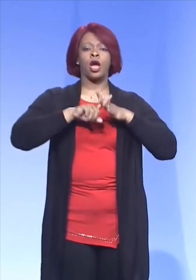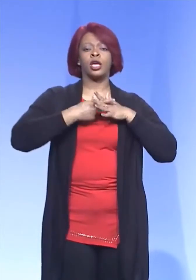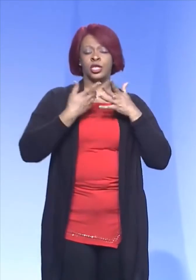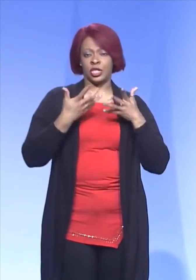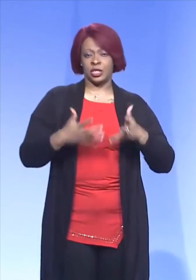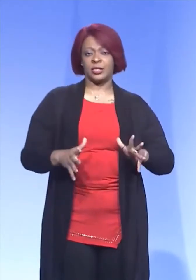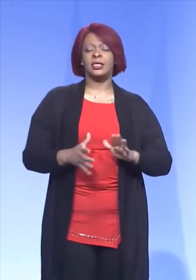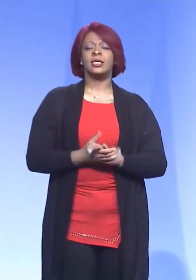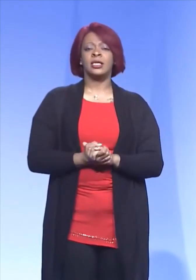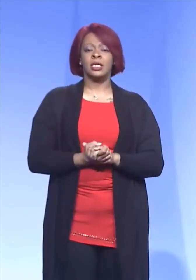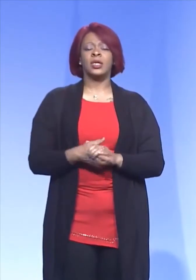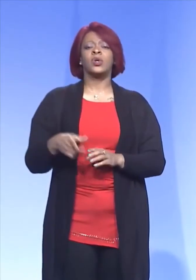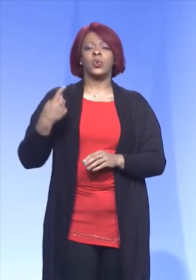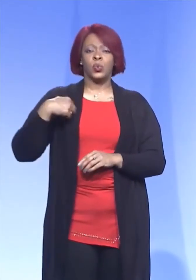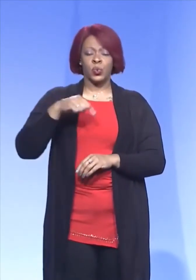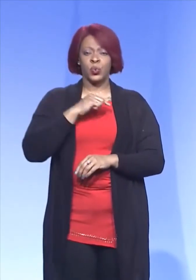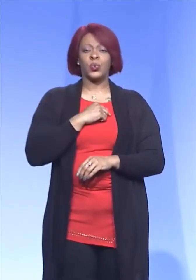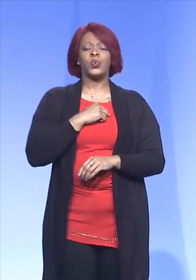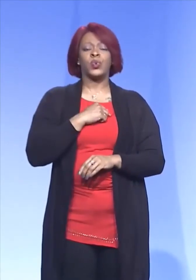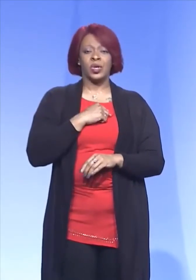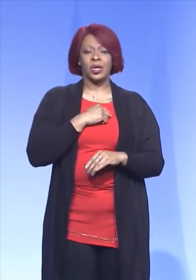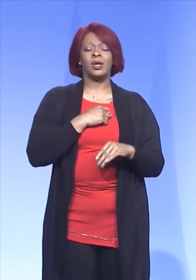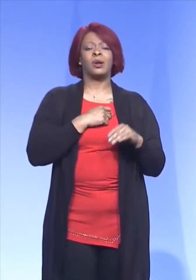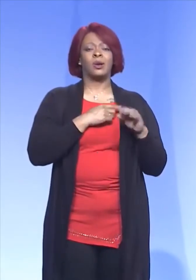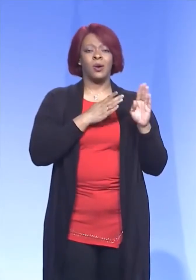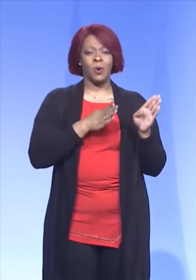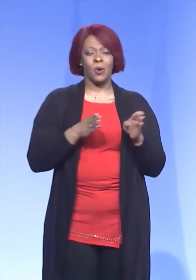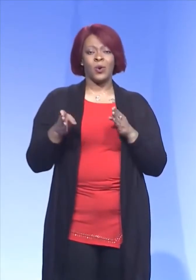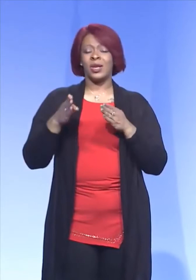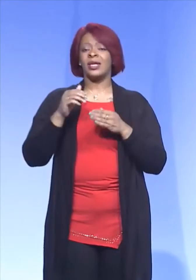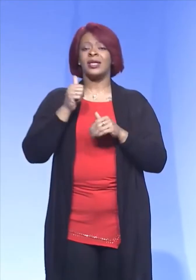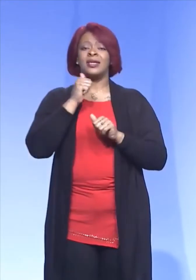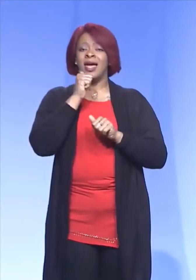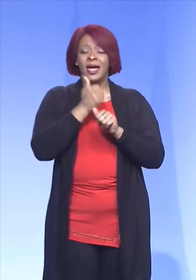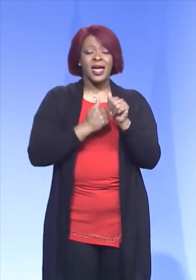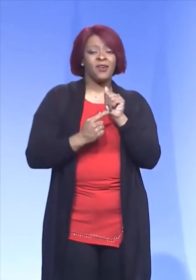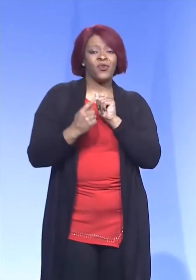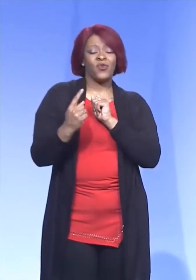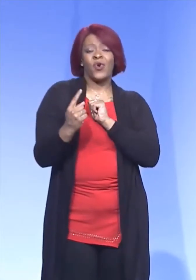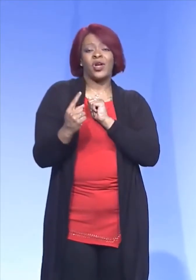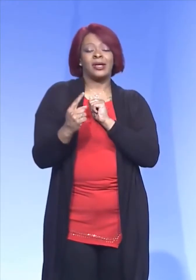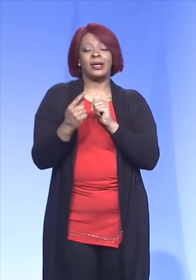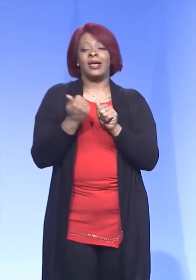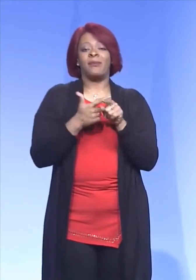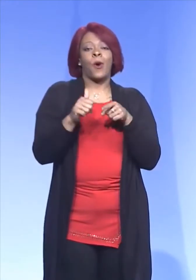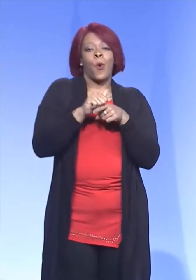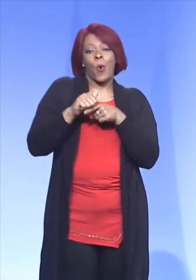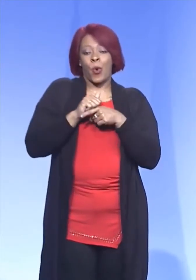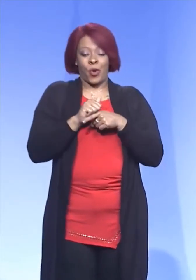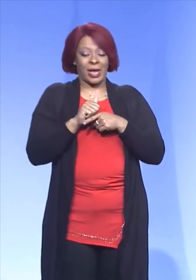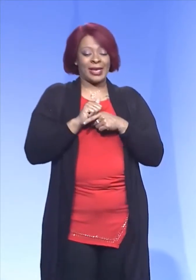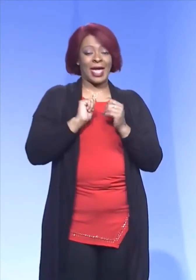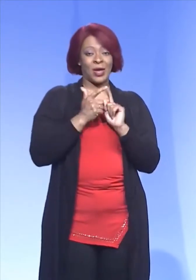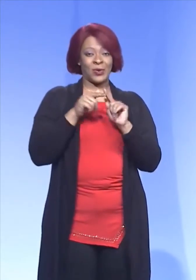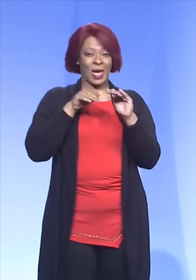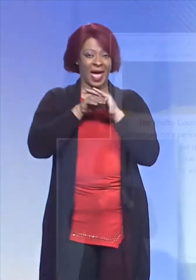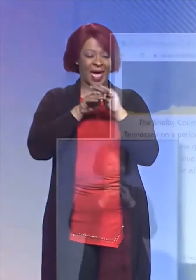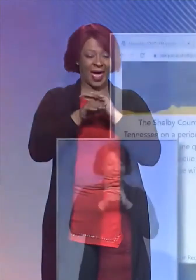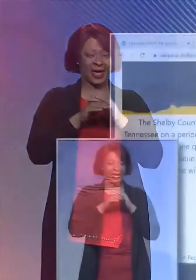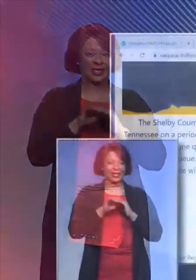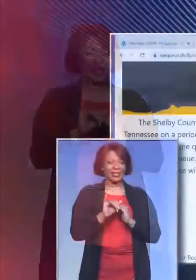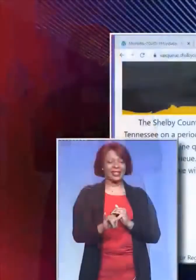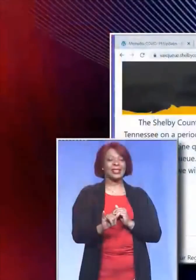we are being oriented, not everyone has been familiar, completely oriented to how to access and